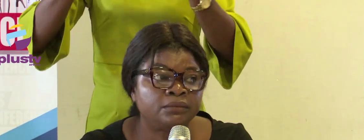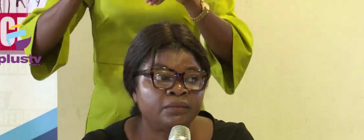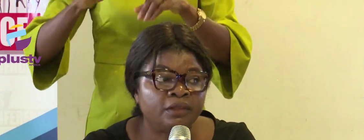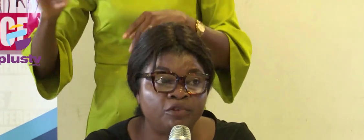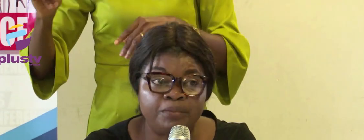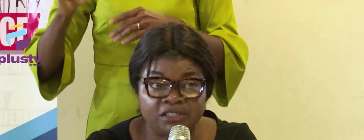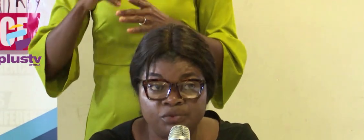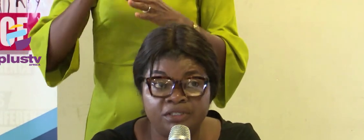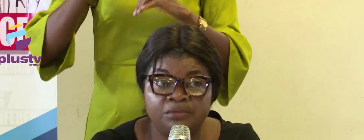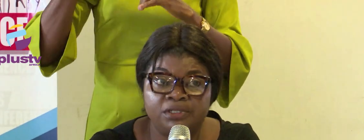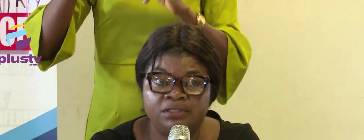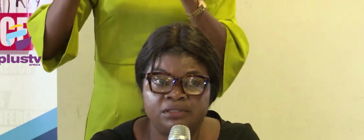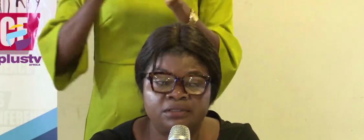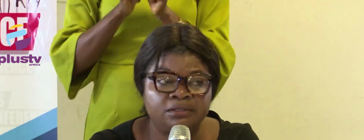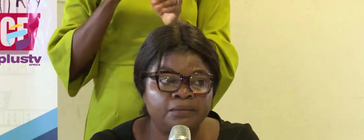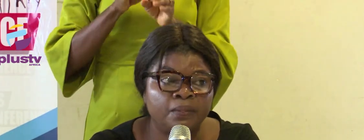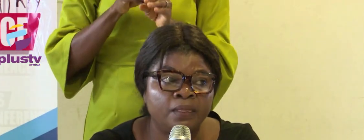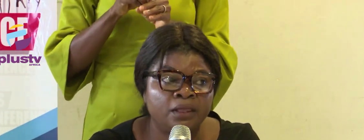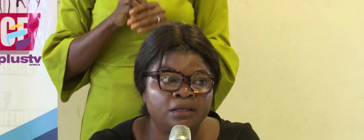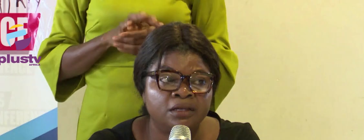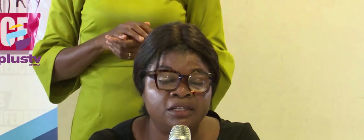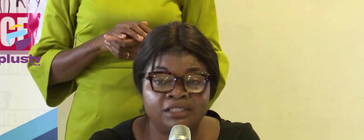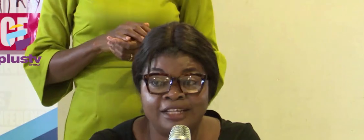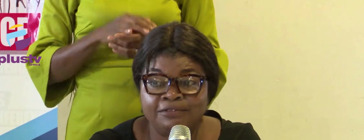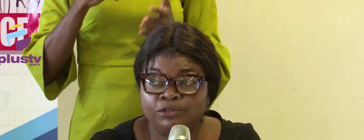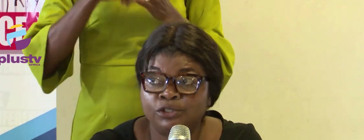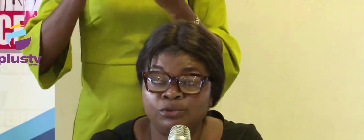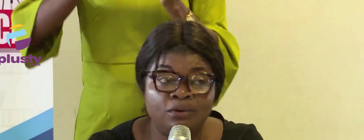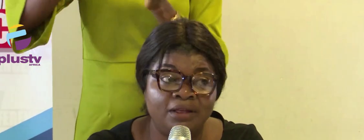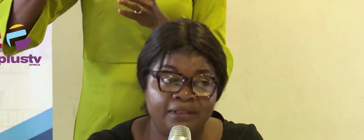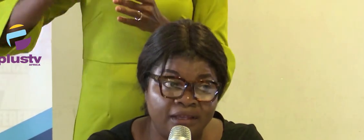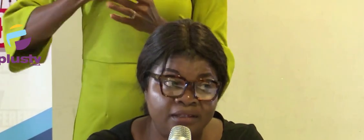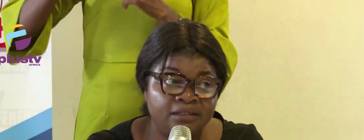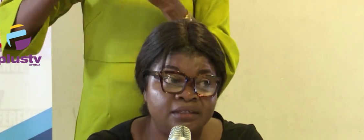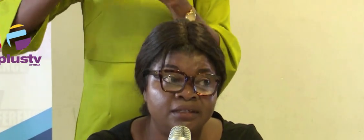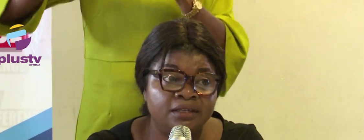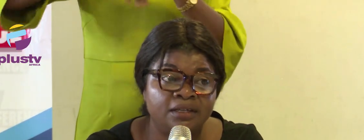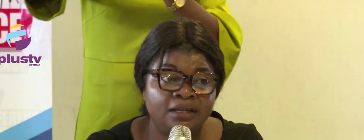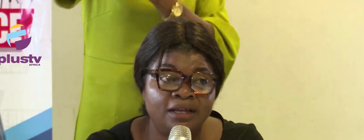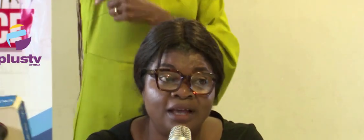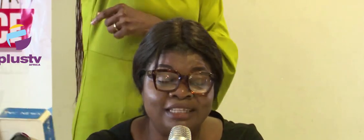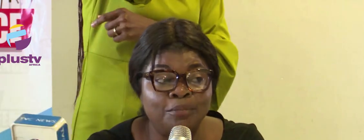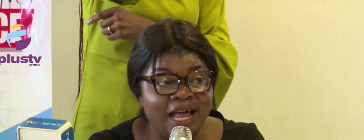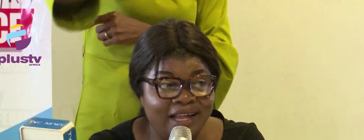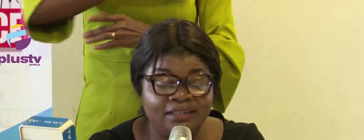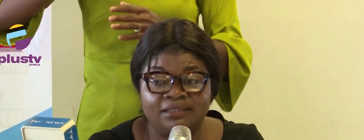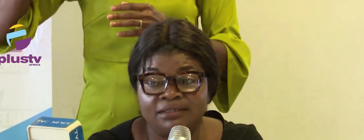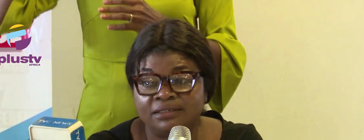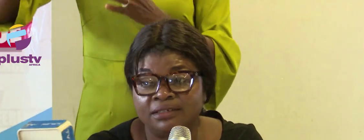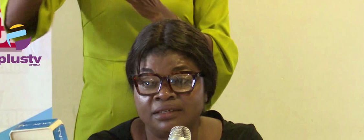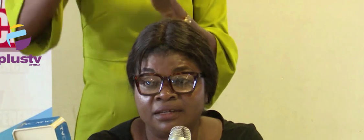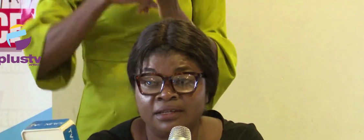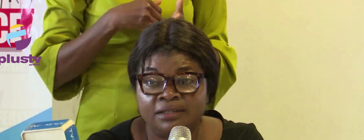for persons with disabilities. It is not there for us to go out there and apply,